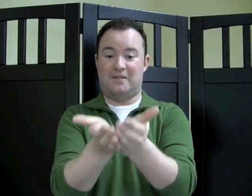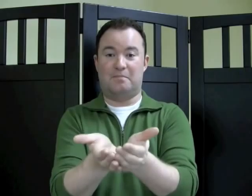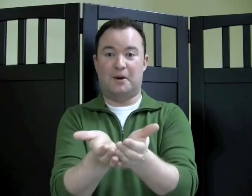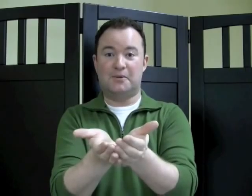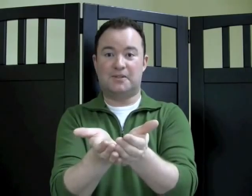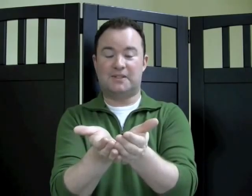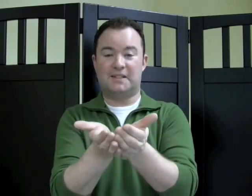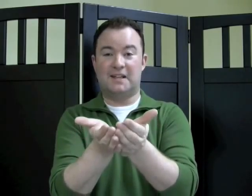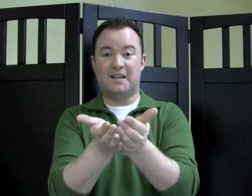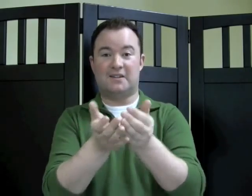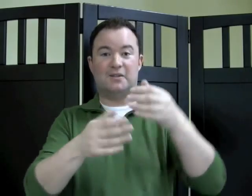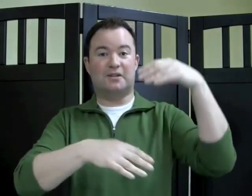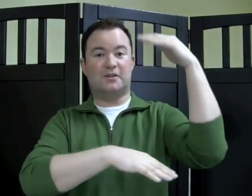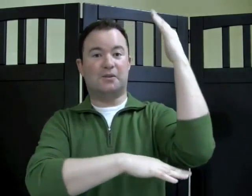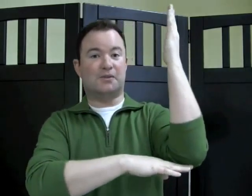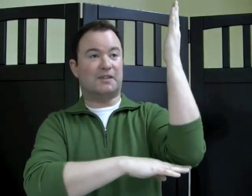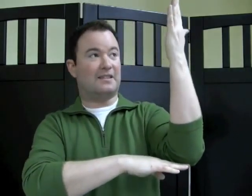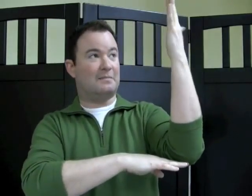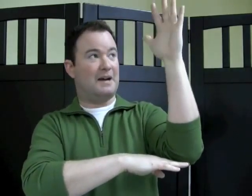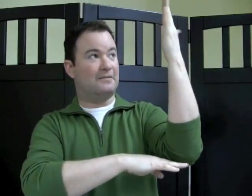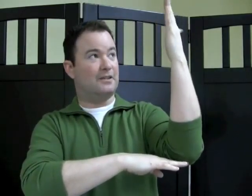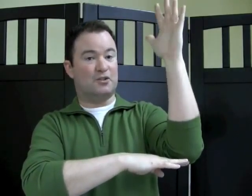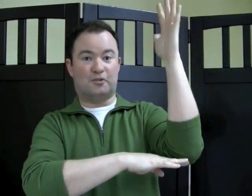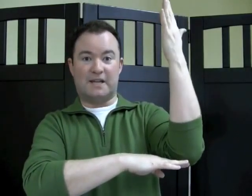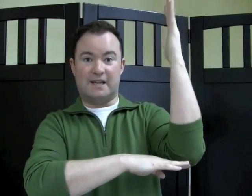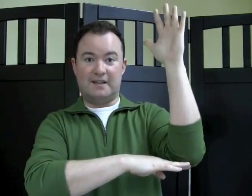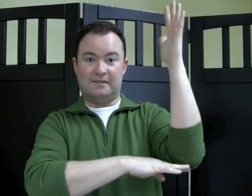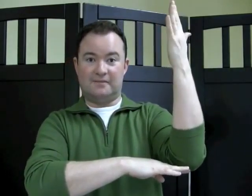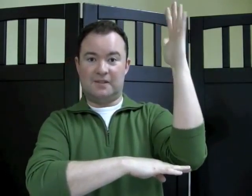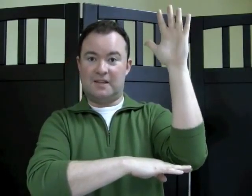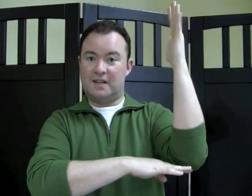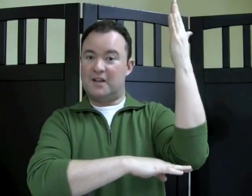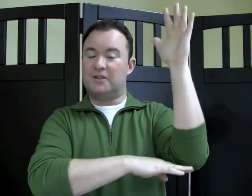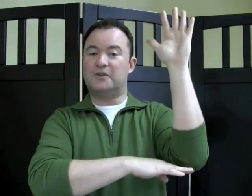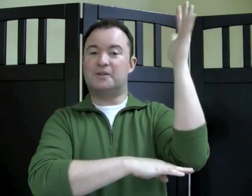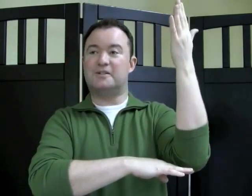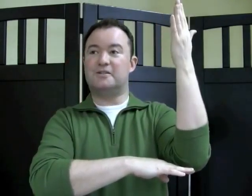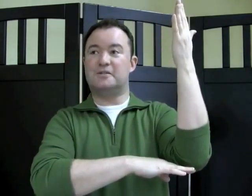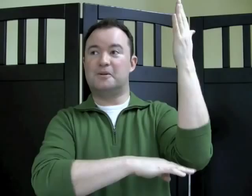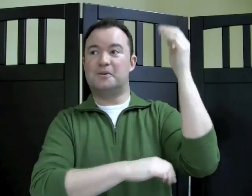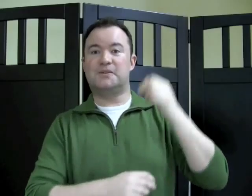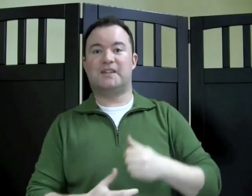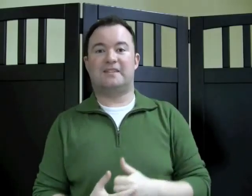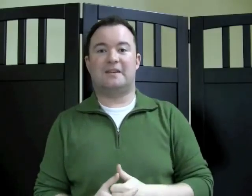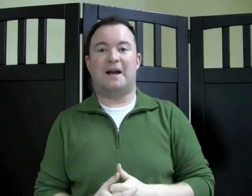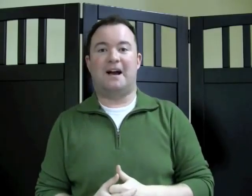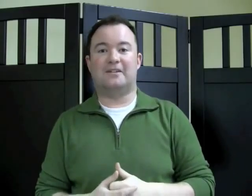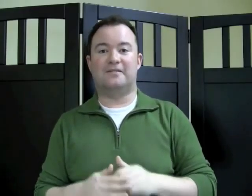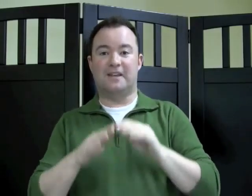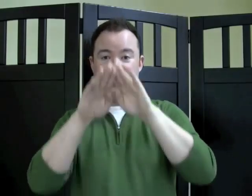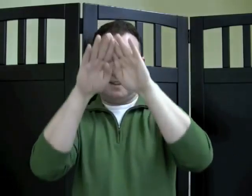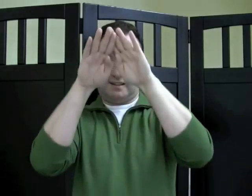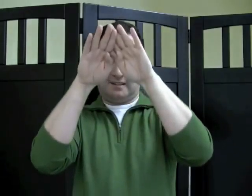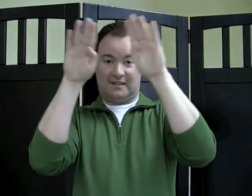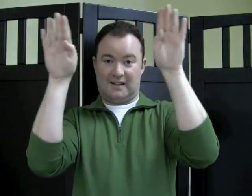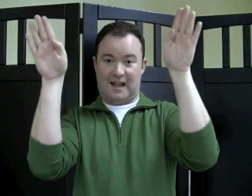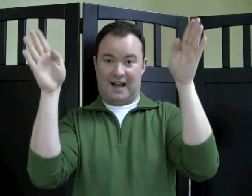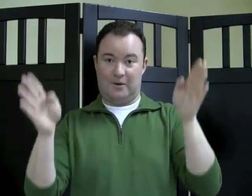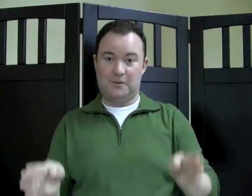of the boat. You could use, get them out of the tree. You could use, get them out of the house.